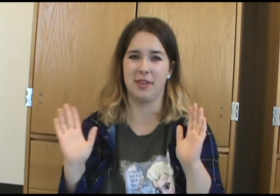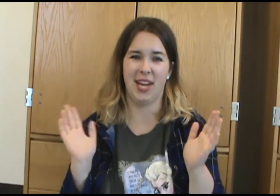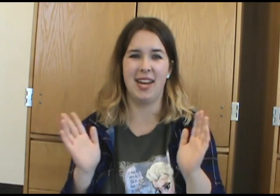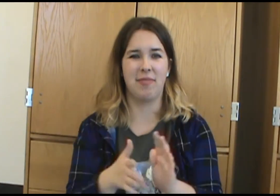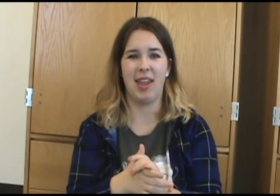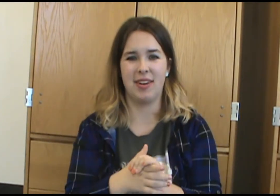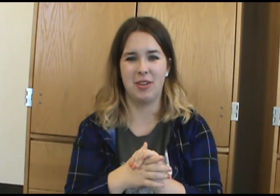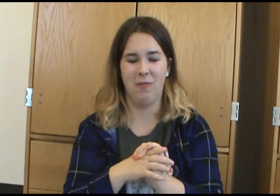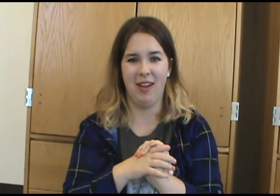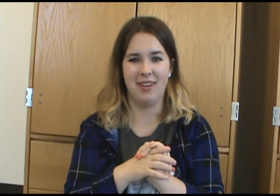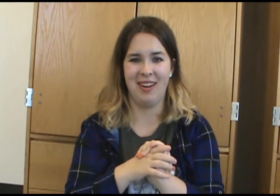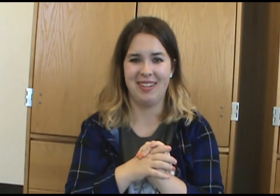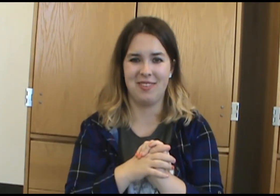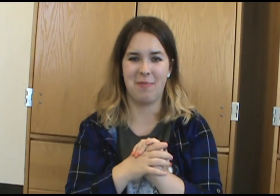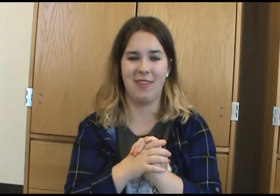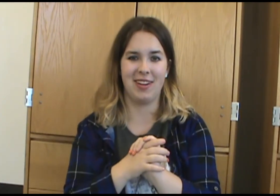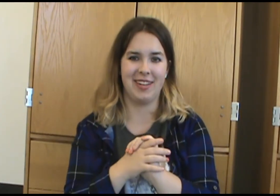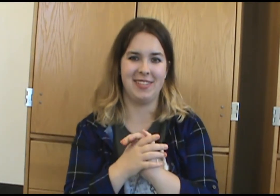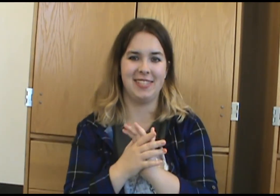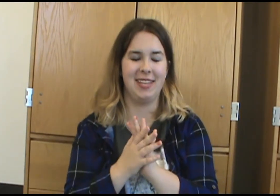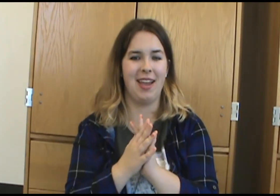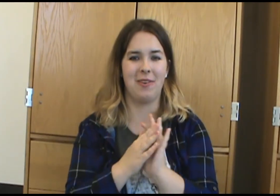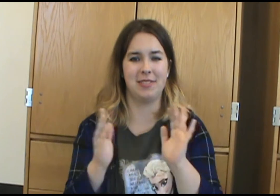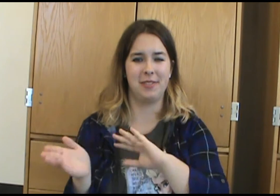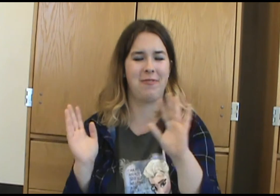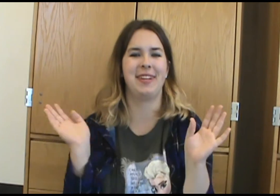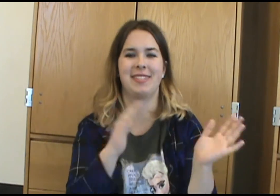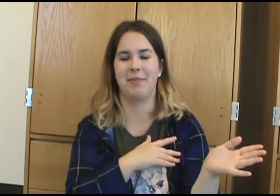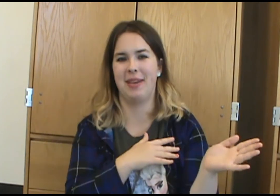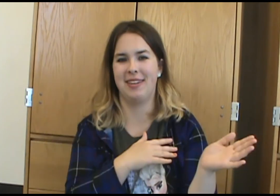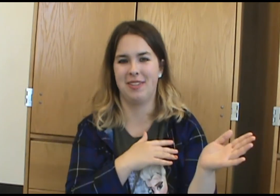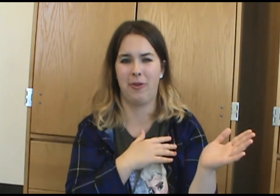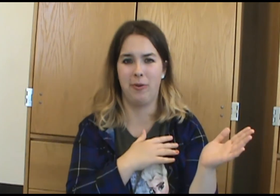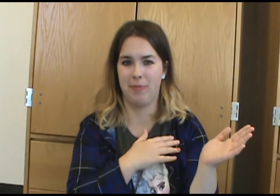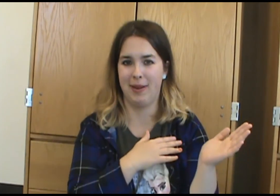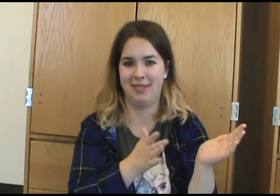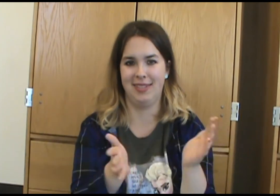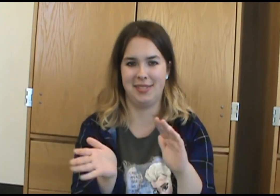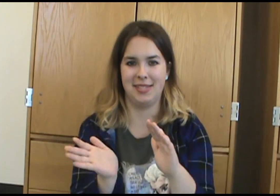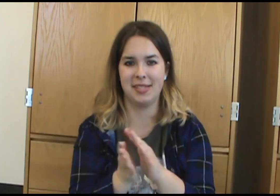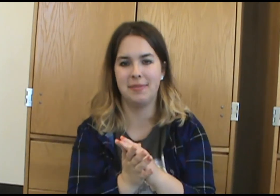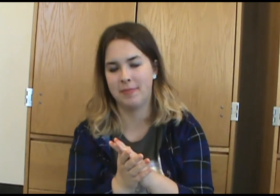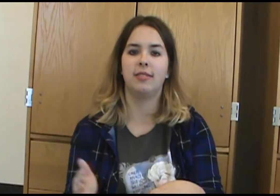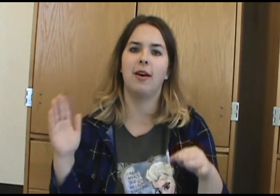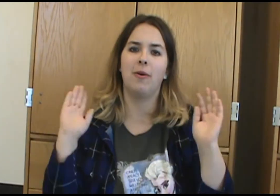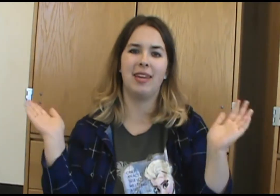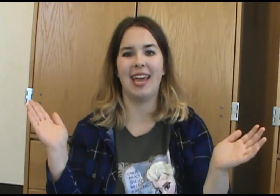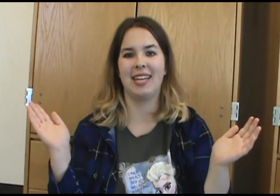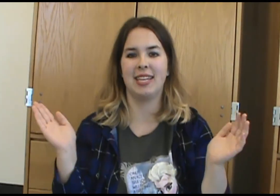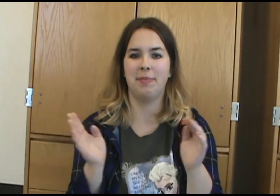kind of gained a new friend so I'm very curious to see how his new friend is going to play into the whole rest of the season. So yeah, that's